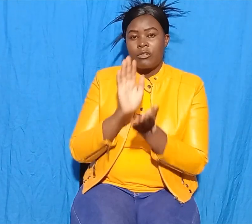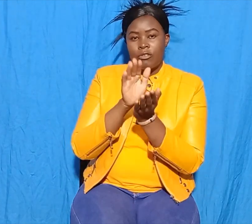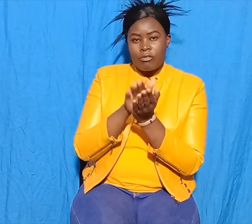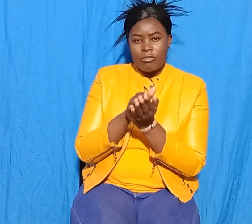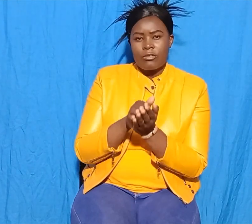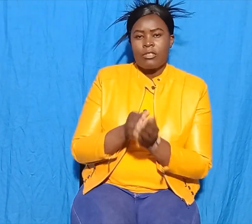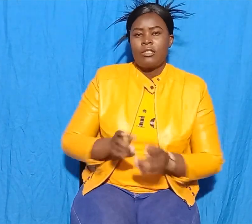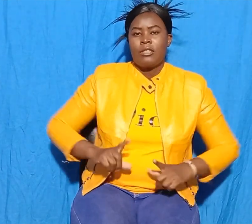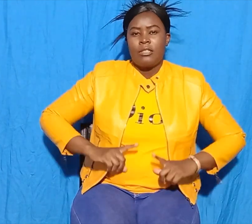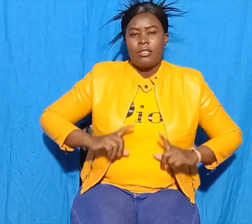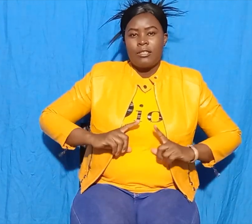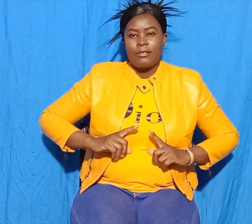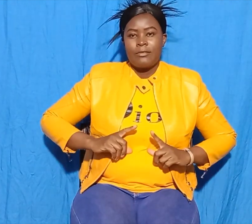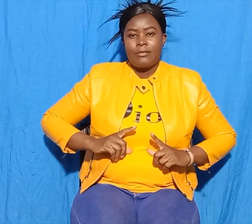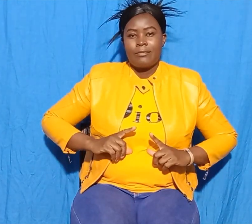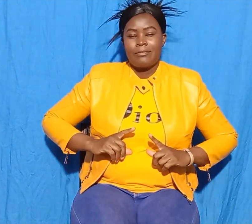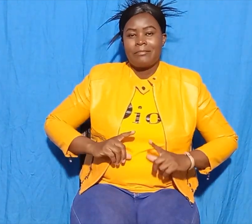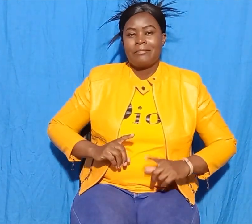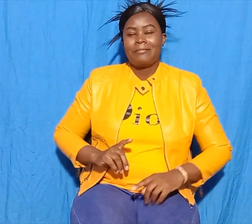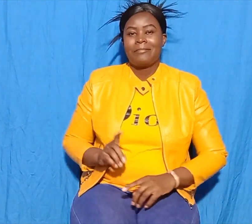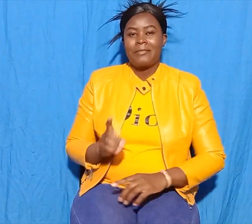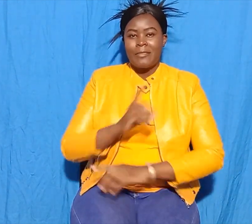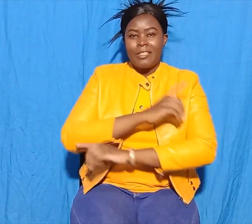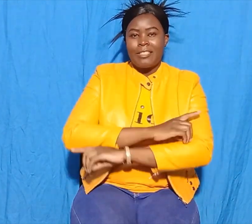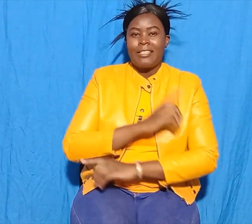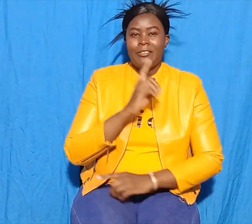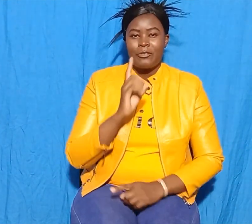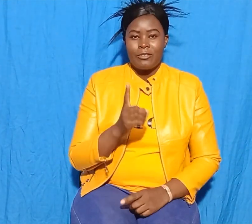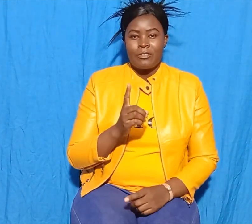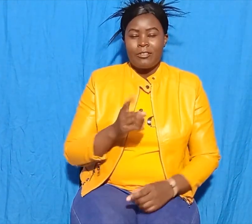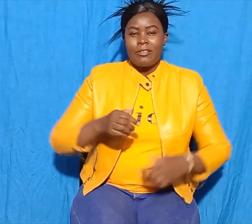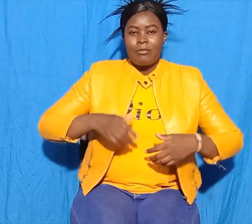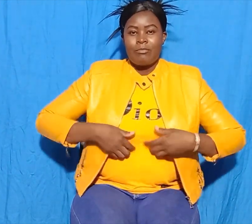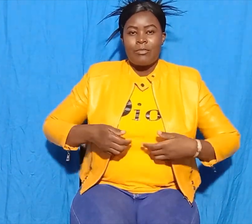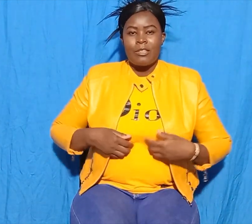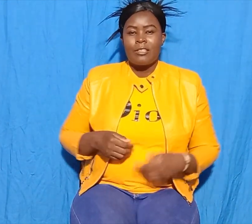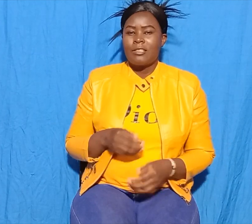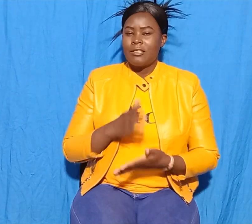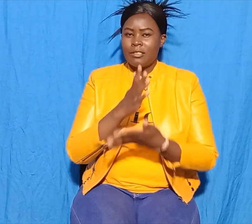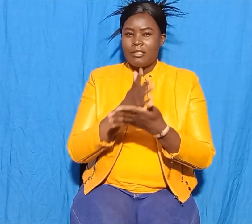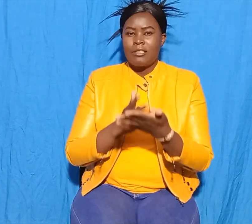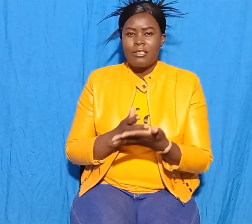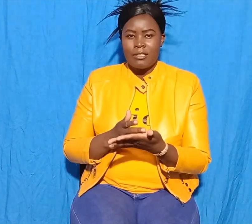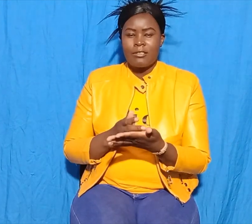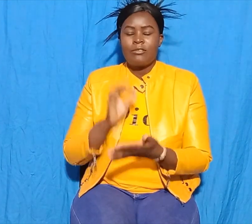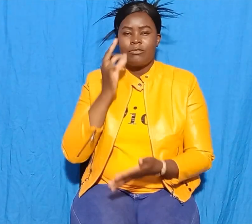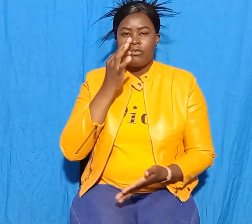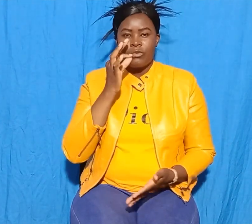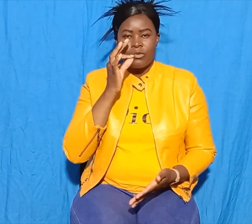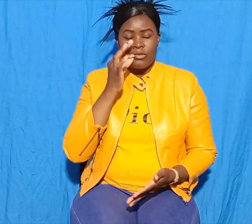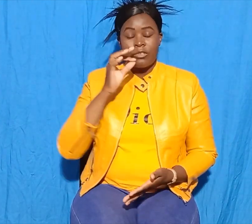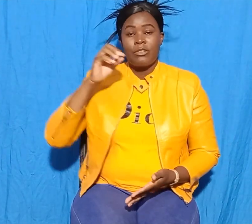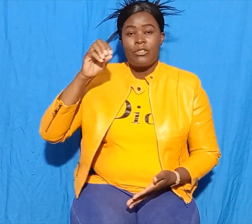One day, the monkey threw some fruits into the water. The crocodile ate it down.